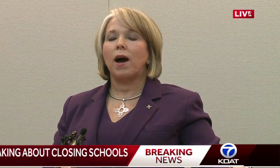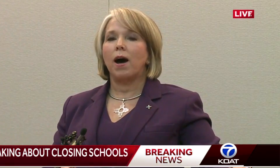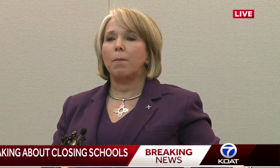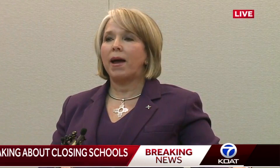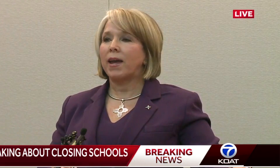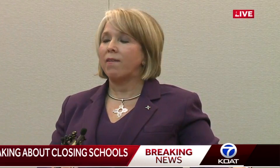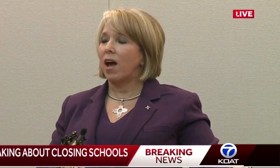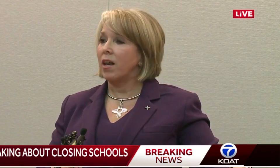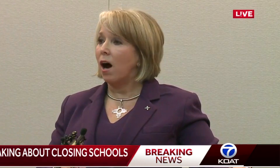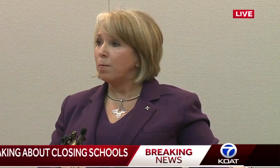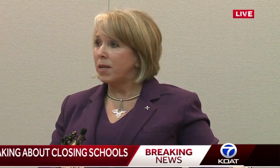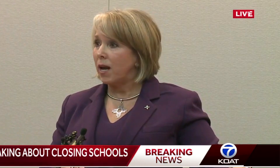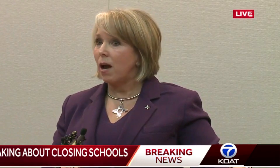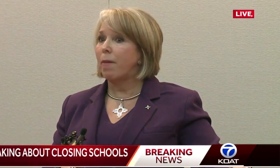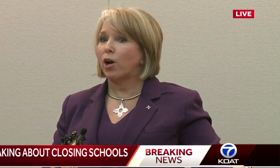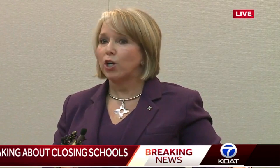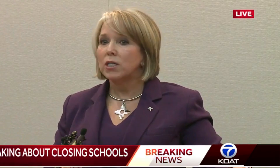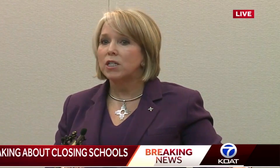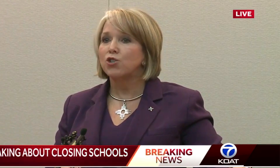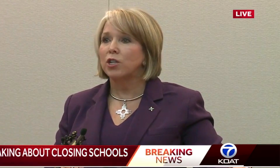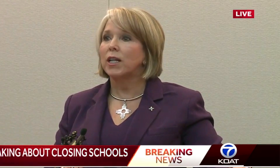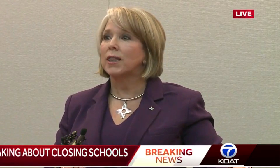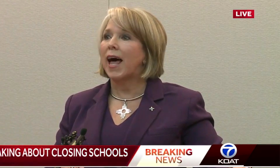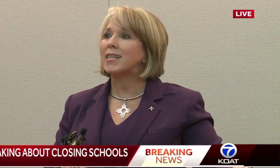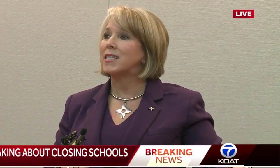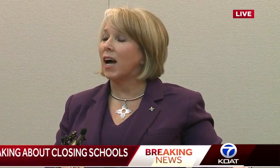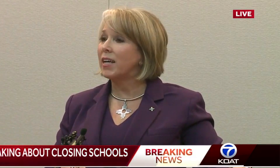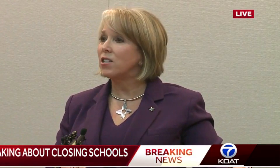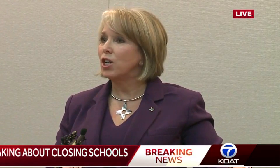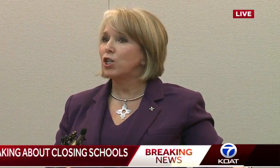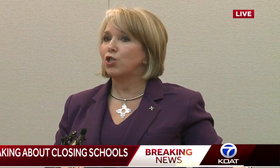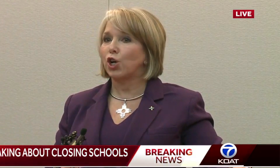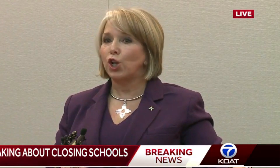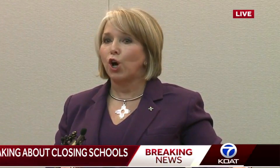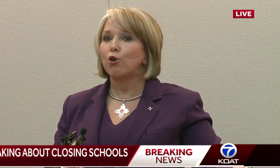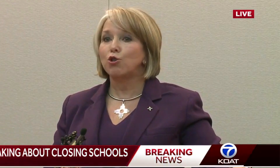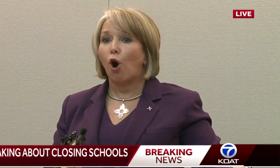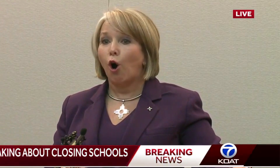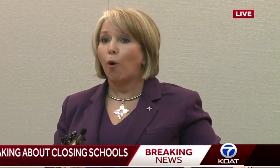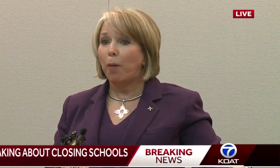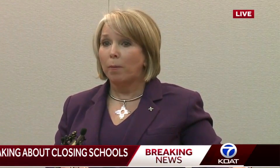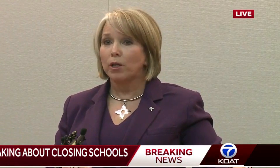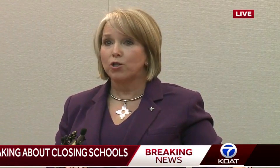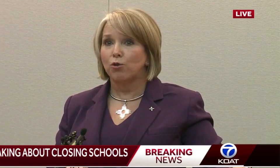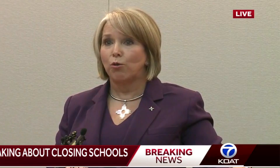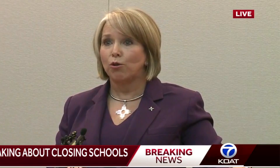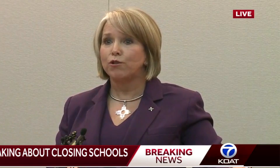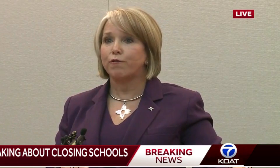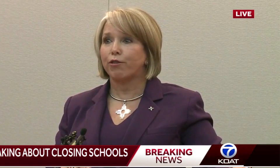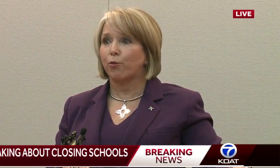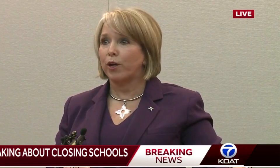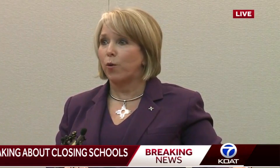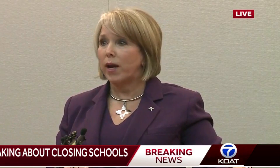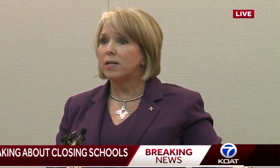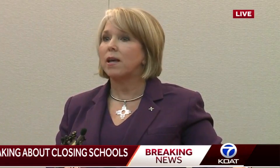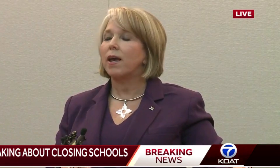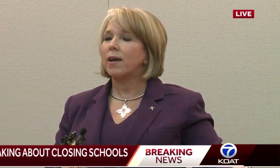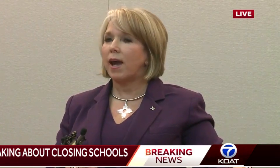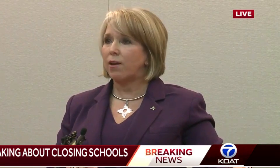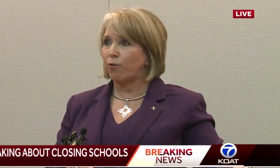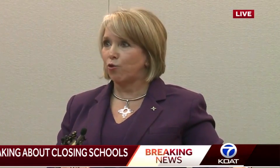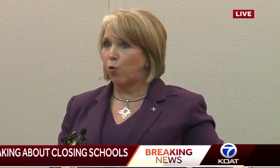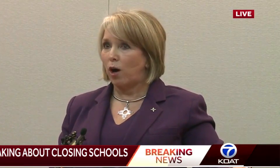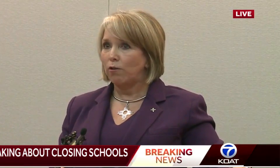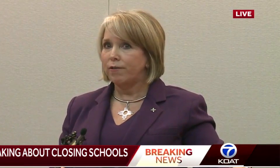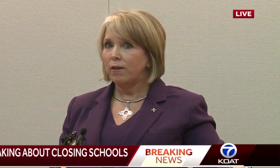to close all public schools for three weeks,